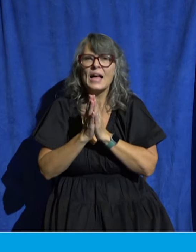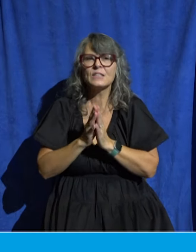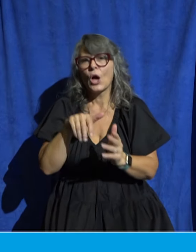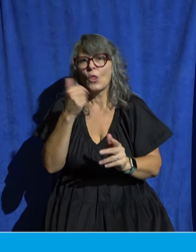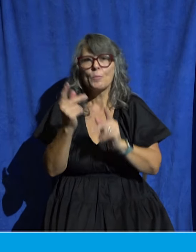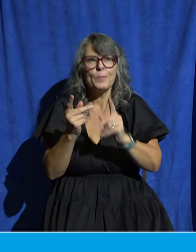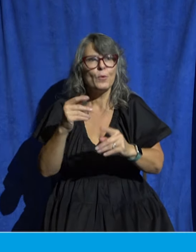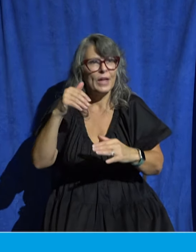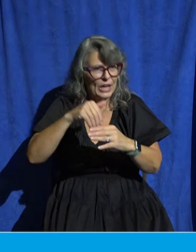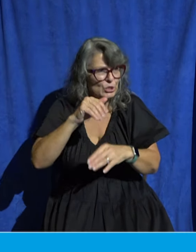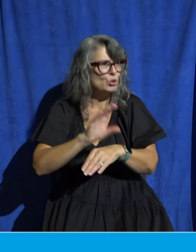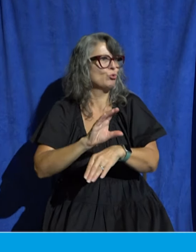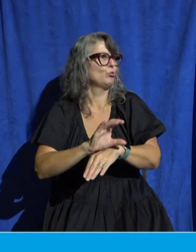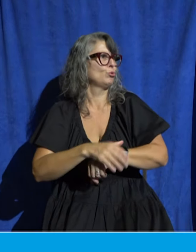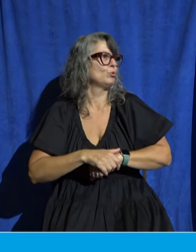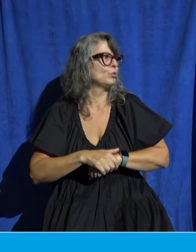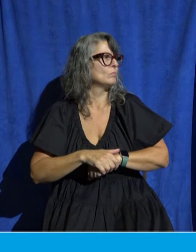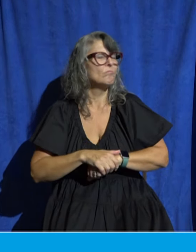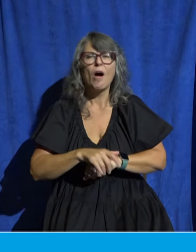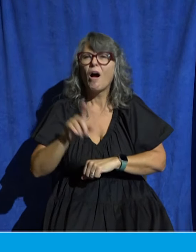Ask other believers in the church.